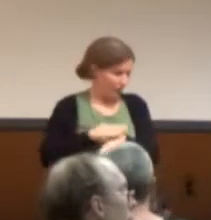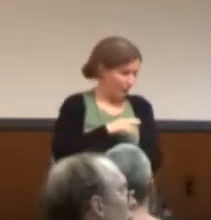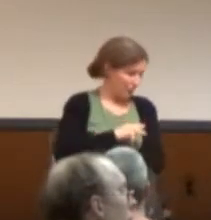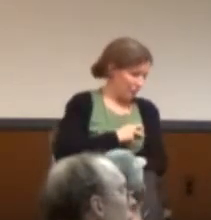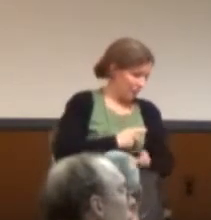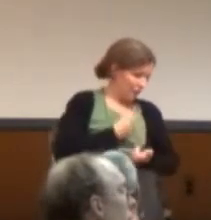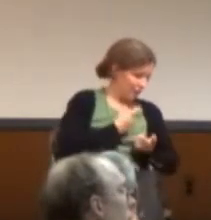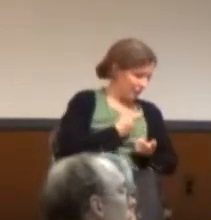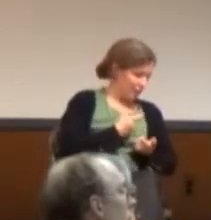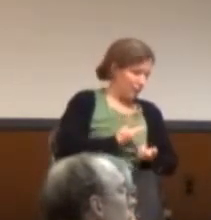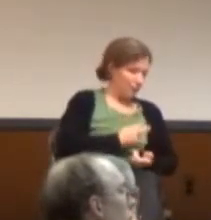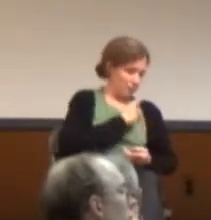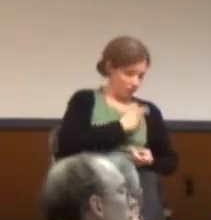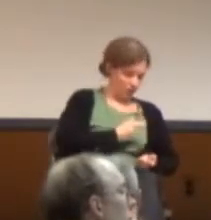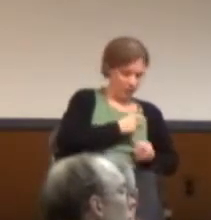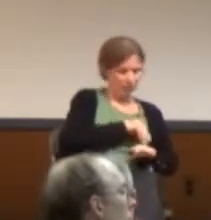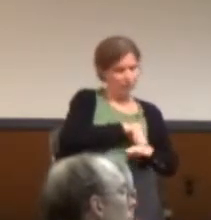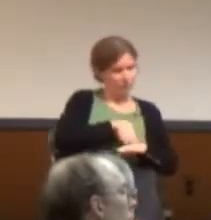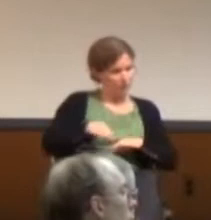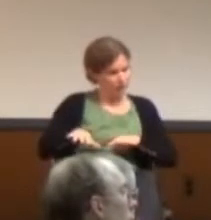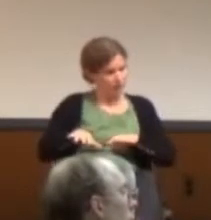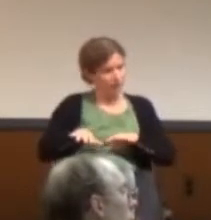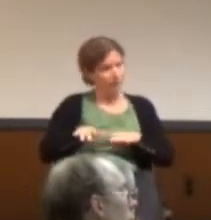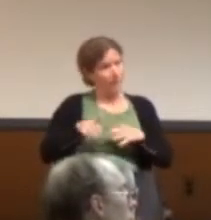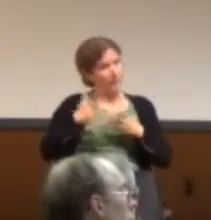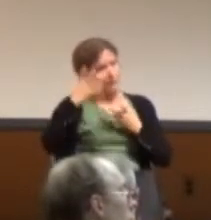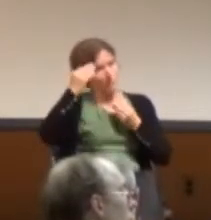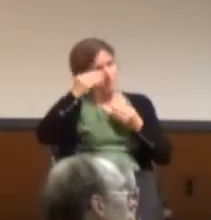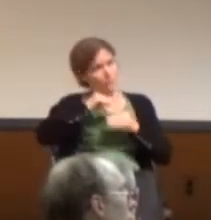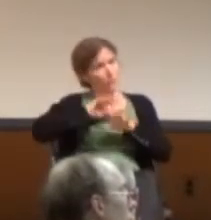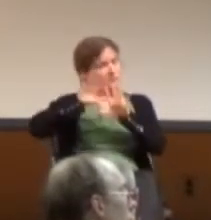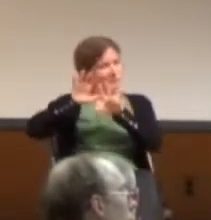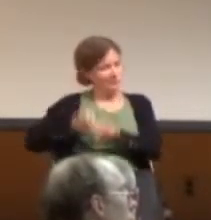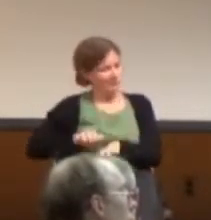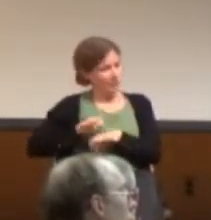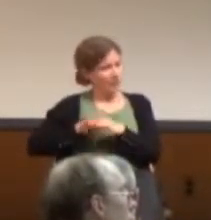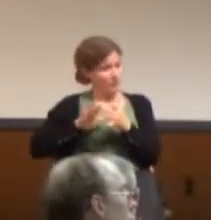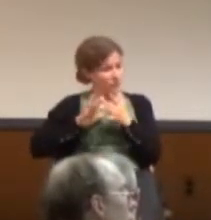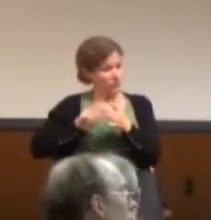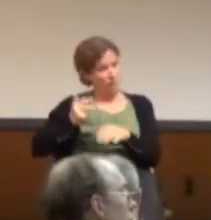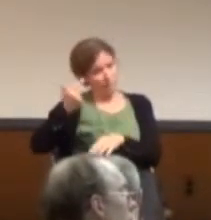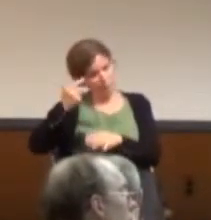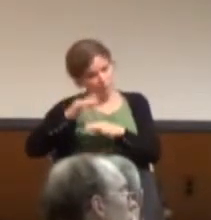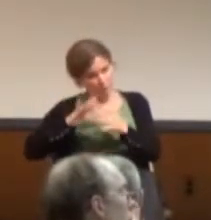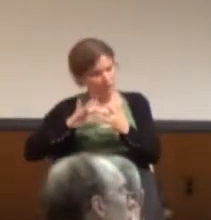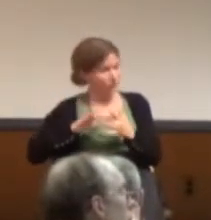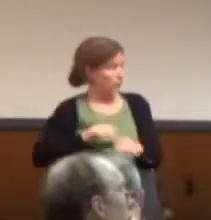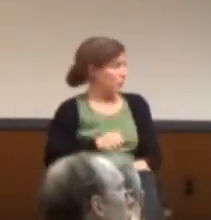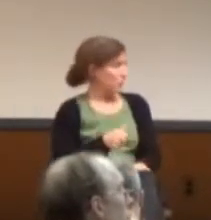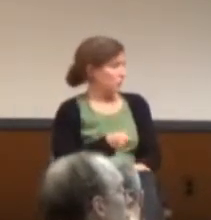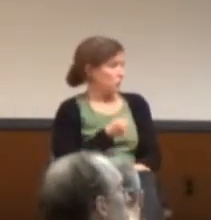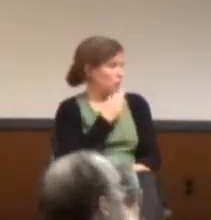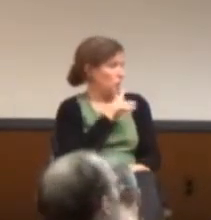is your personal life? Like, maybe the material or stuff like that? mean, it doesn't matter.